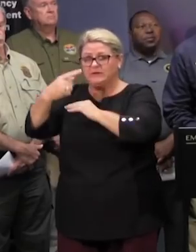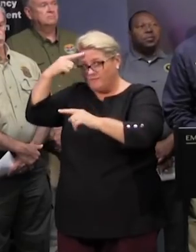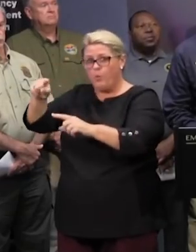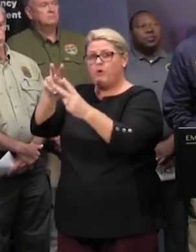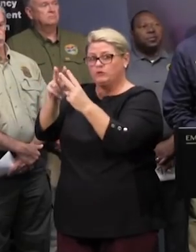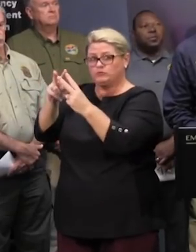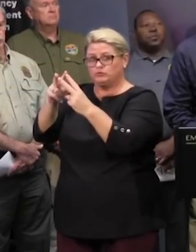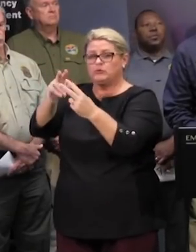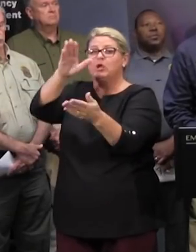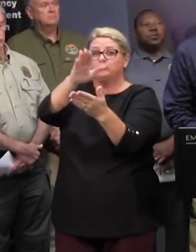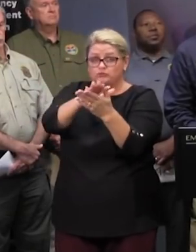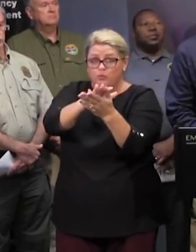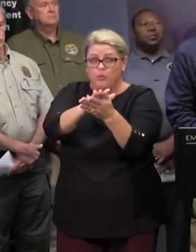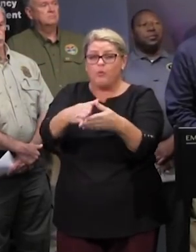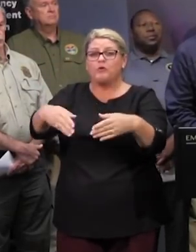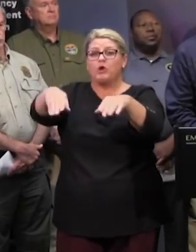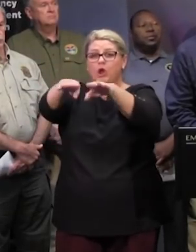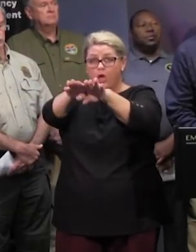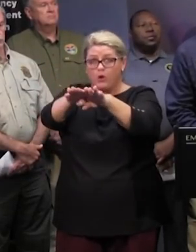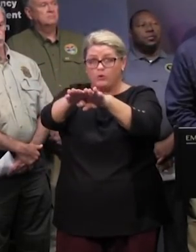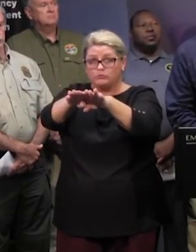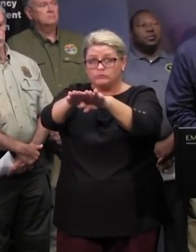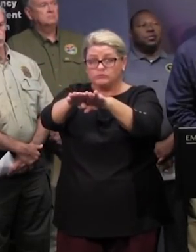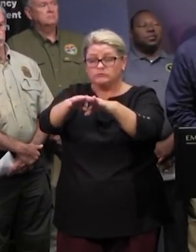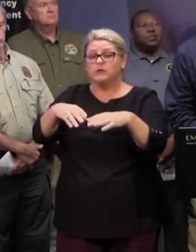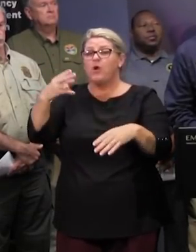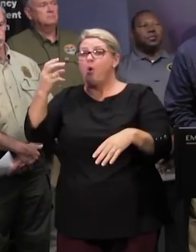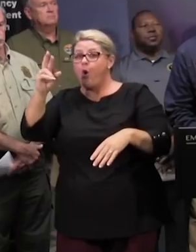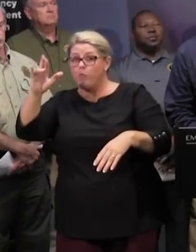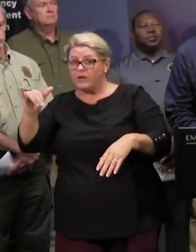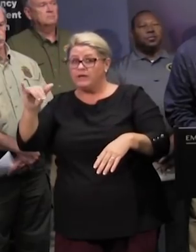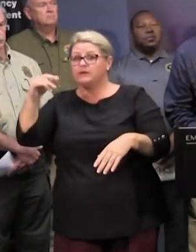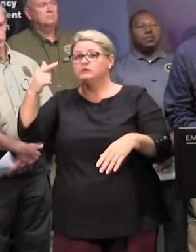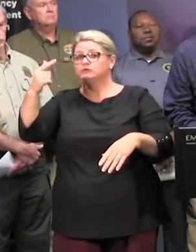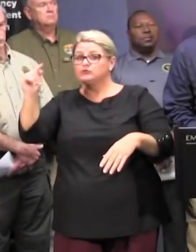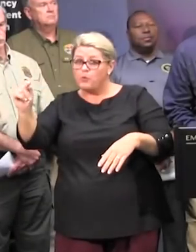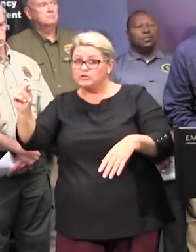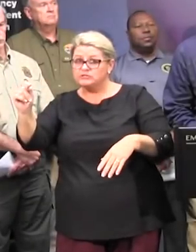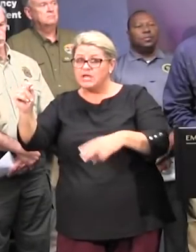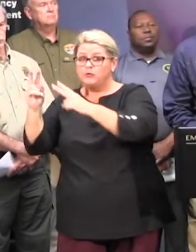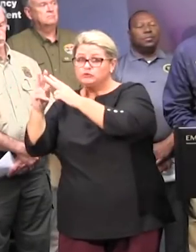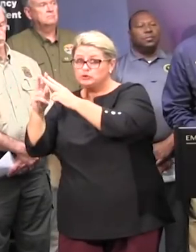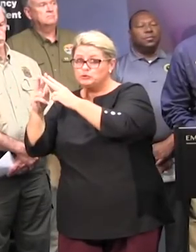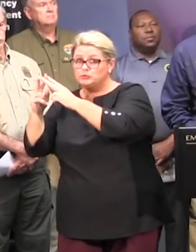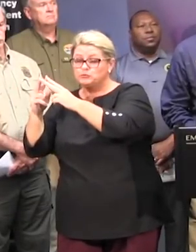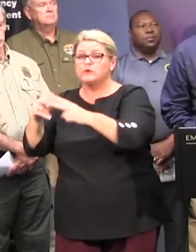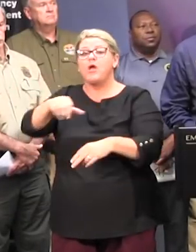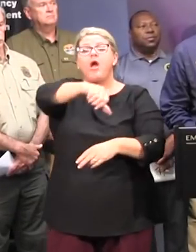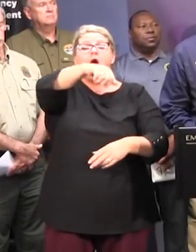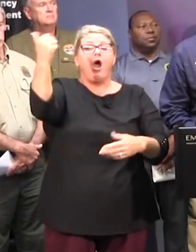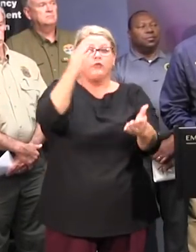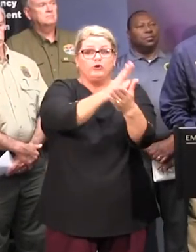closures except those in ory county and georgetown county are now immediately